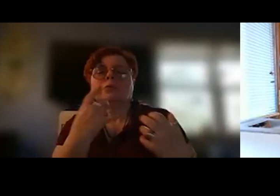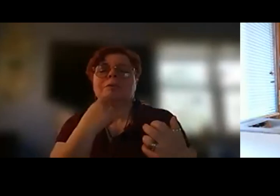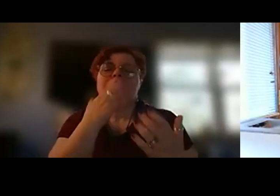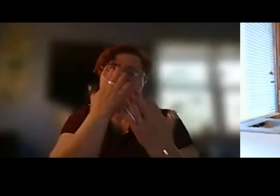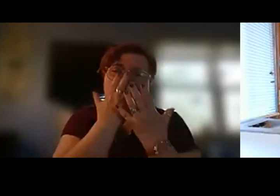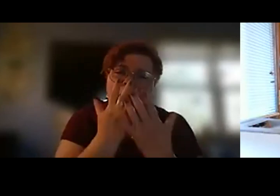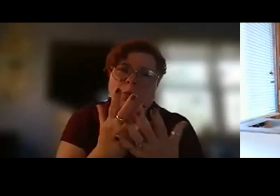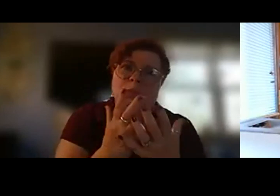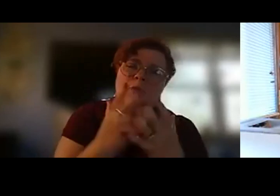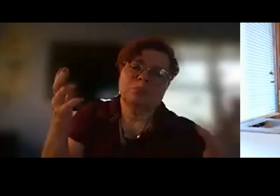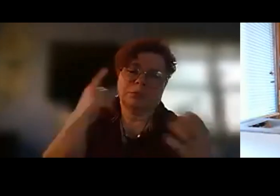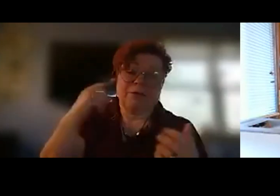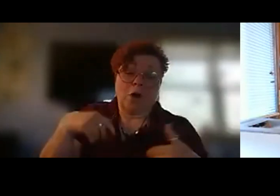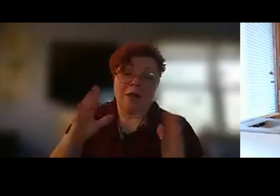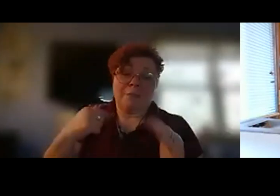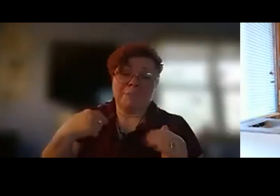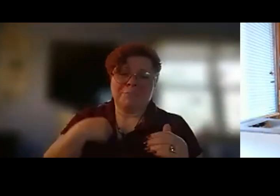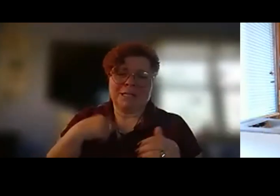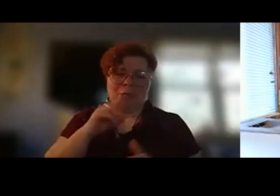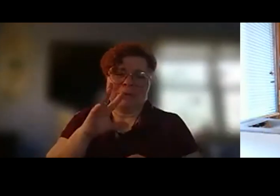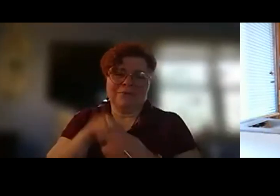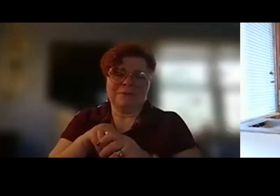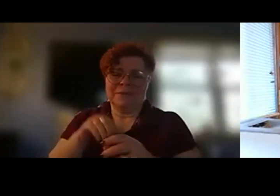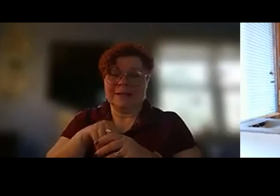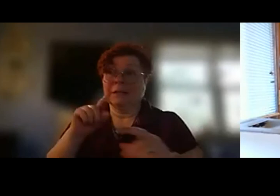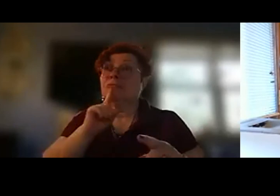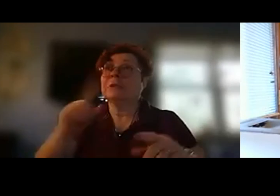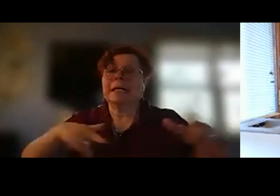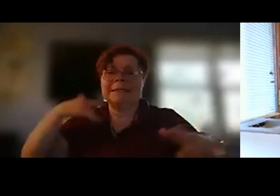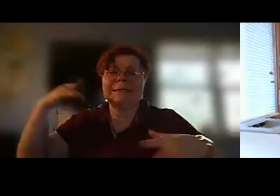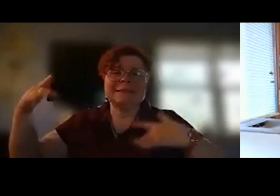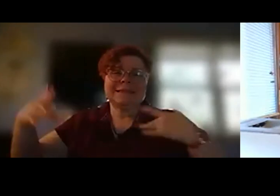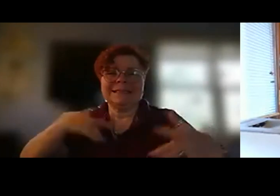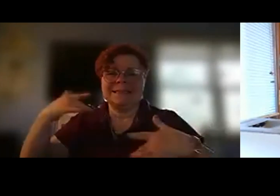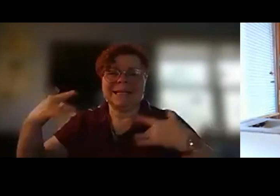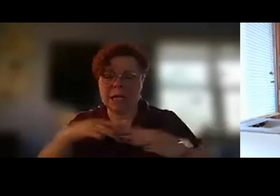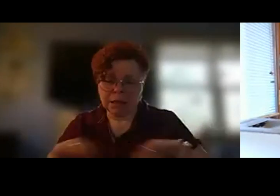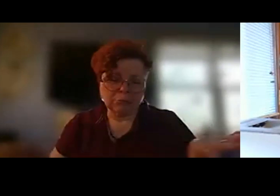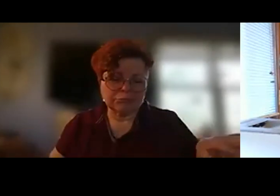so much for allowing me to be part of this really exciting vital event